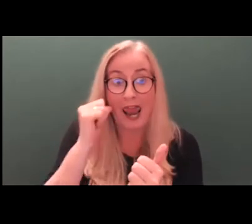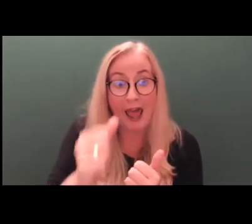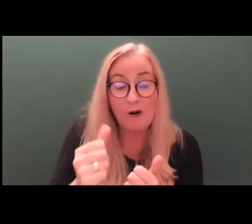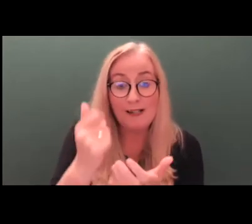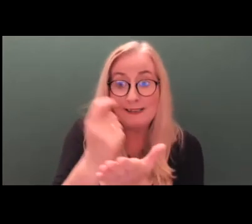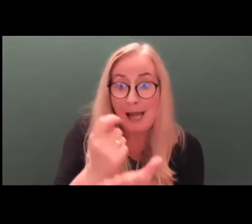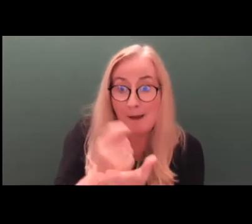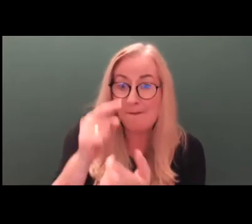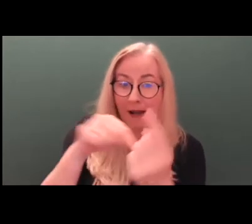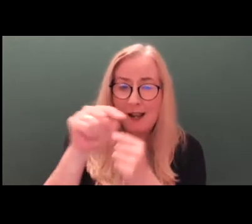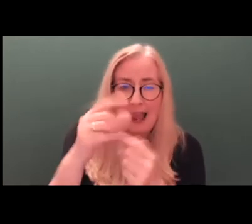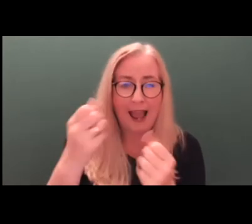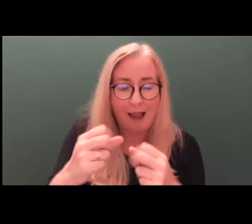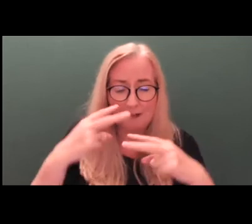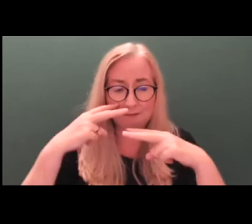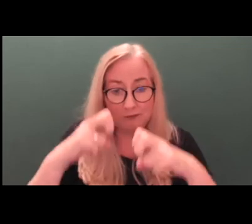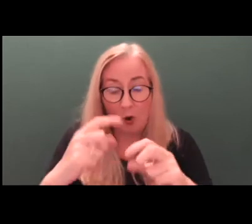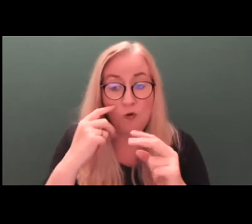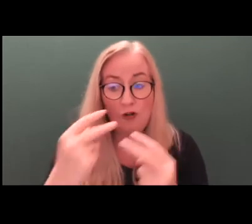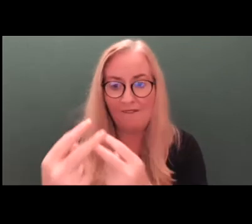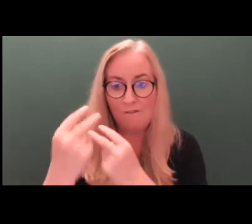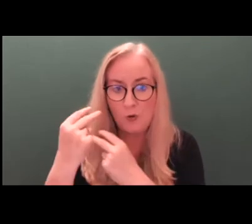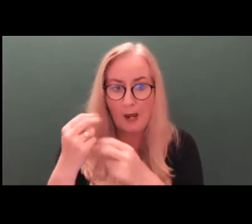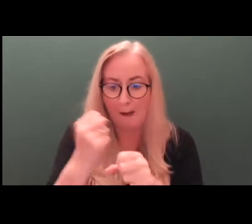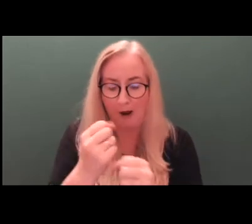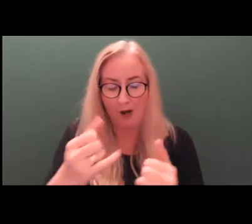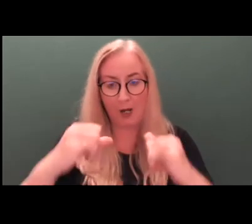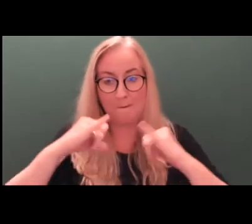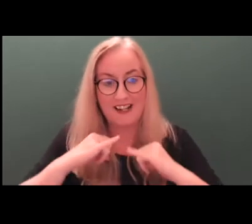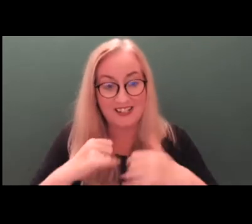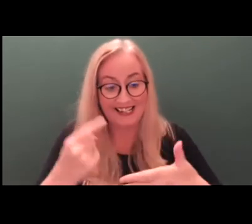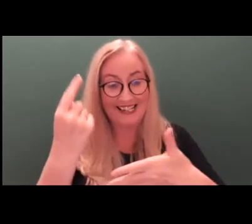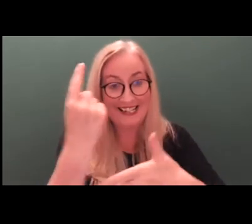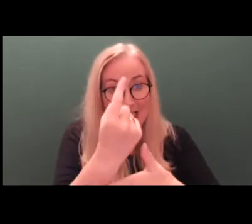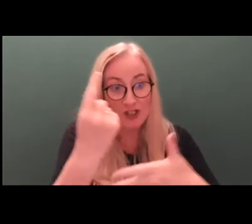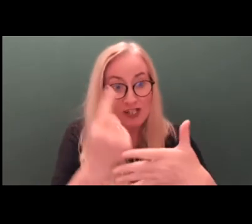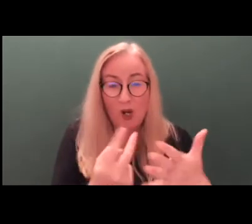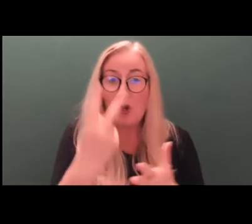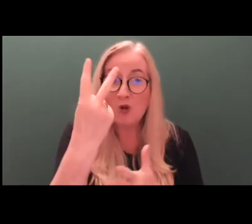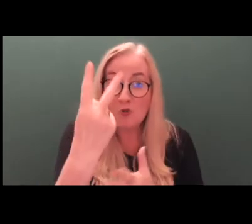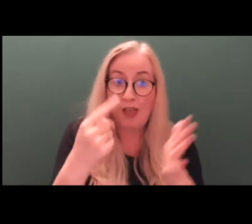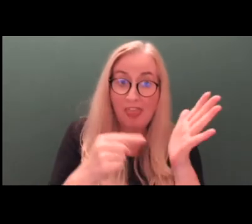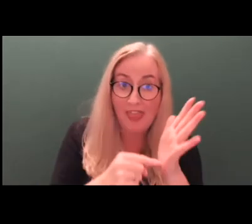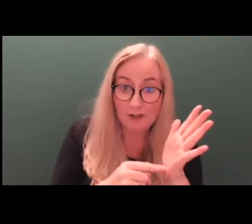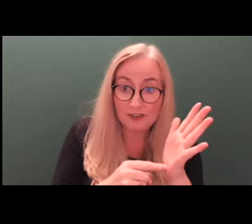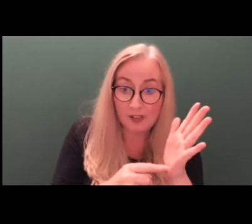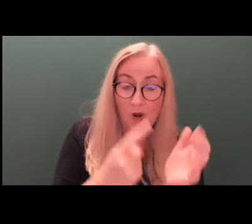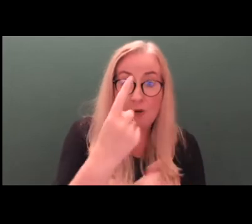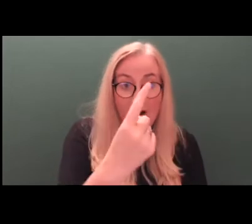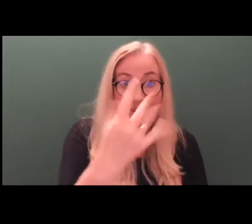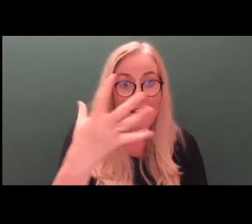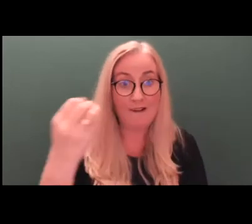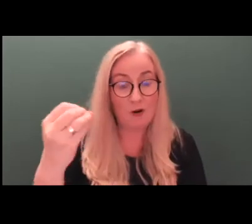conduct a detailed review of the capacity of each of the 2150 adults